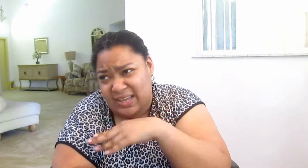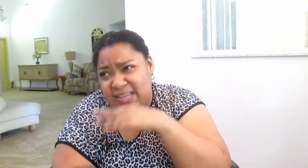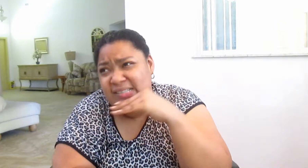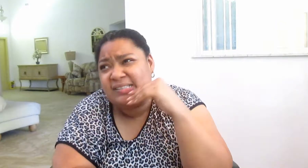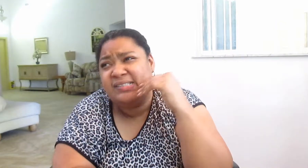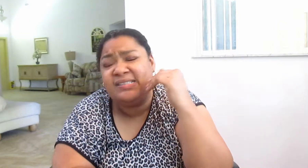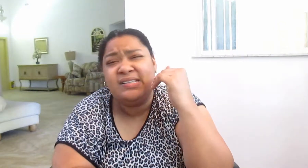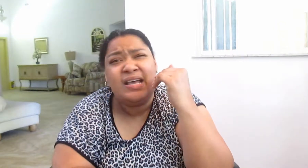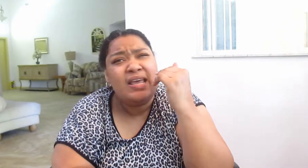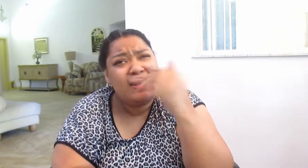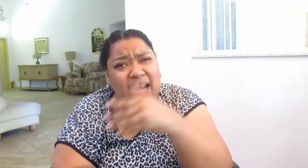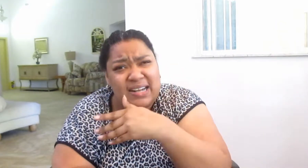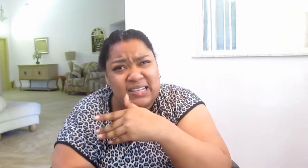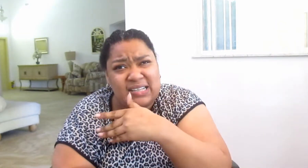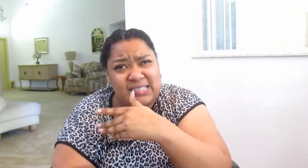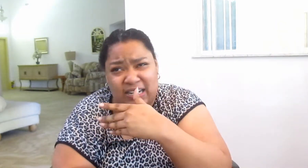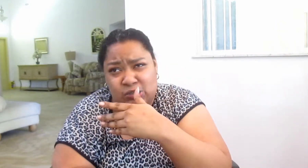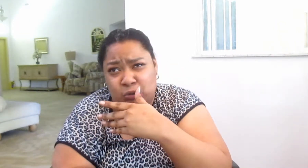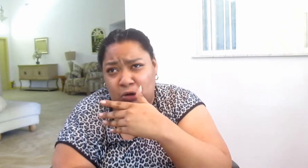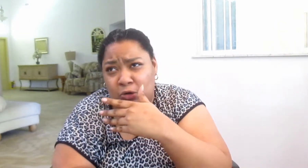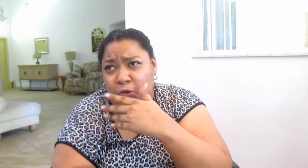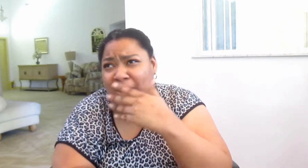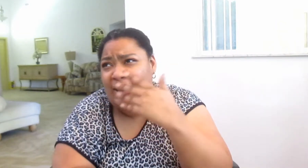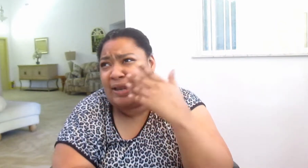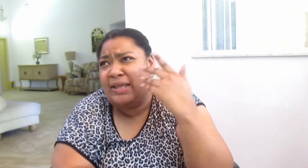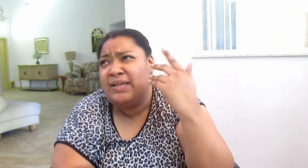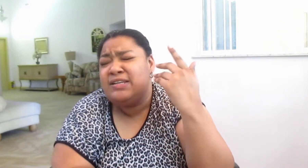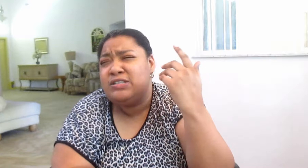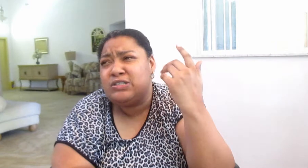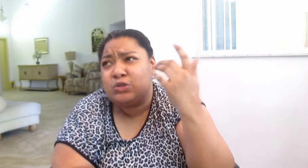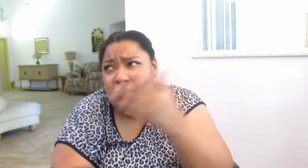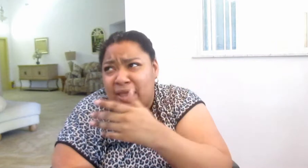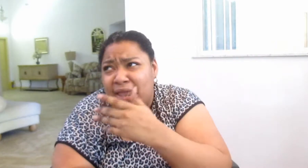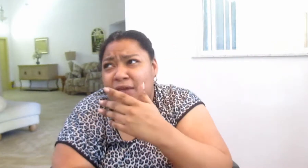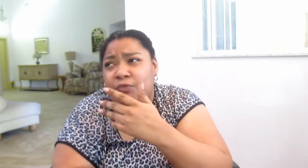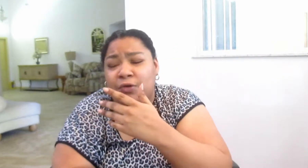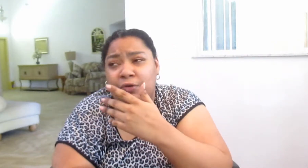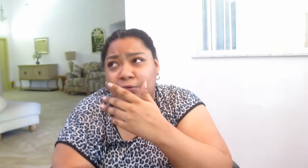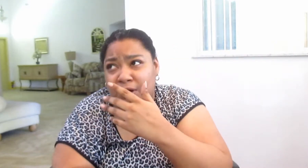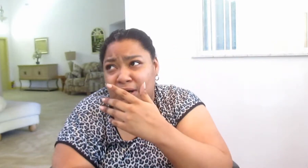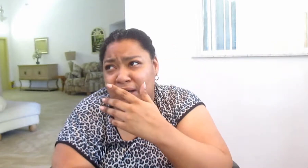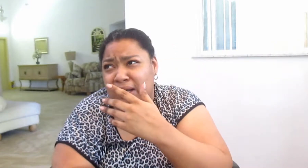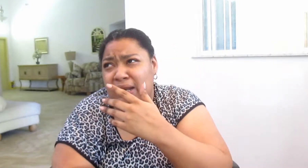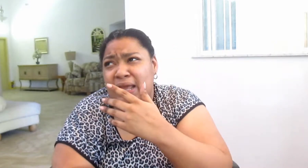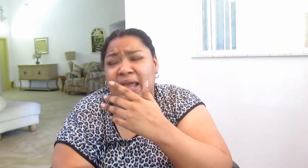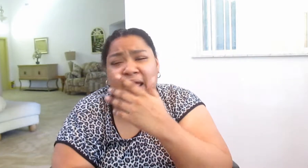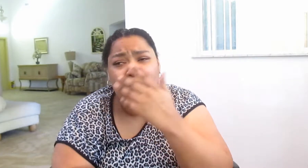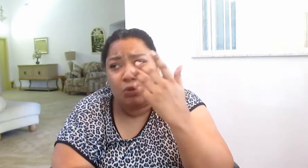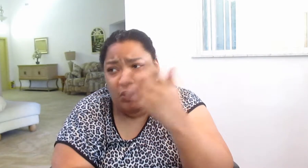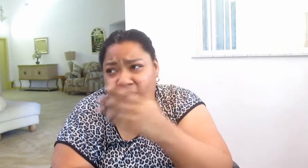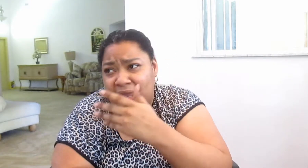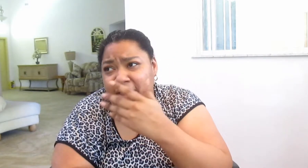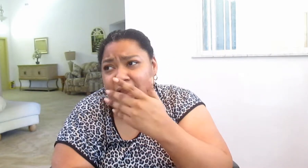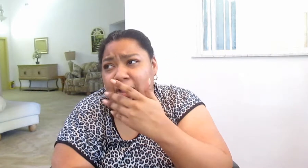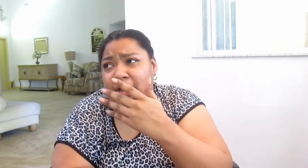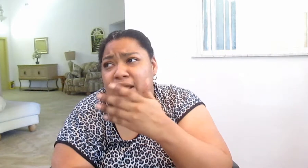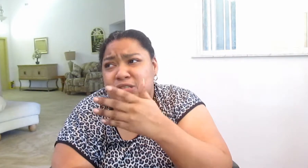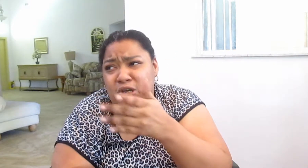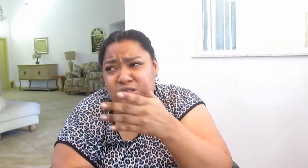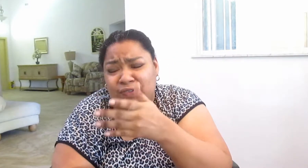is not exactly status quo. And she's looking for Reardon and looking, and she goes to